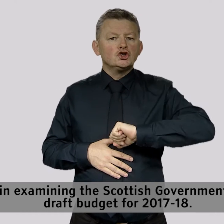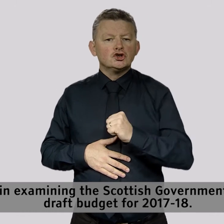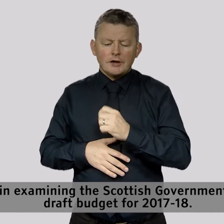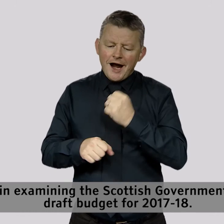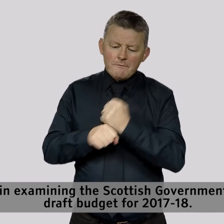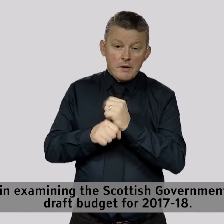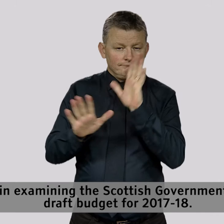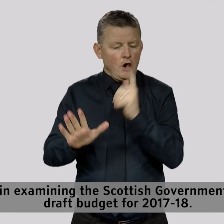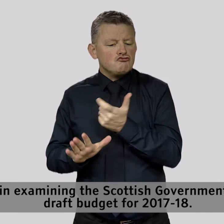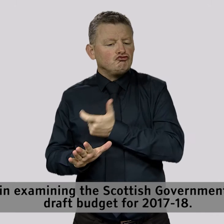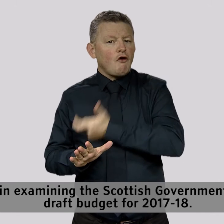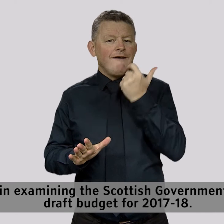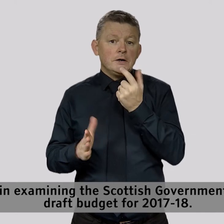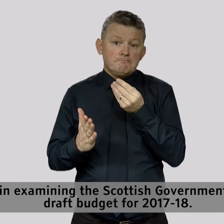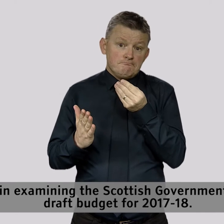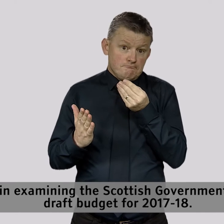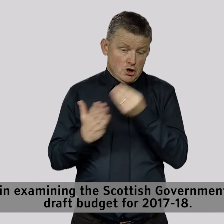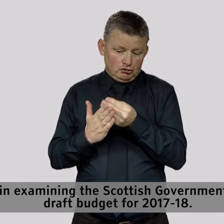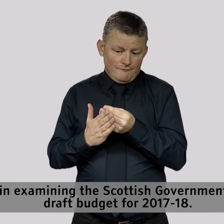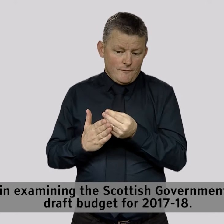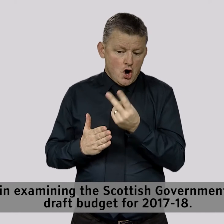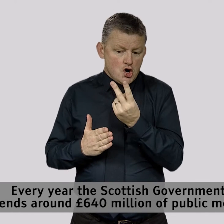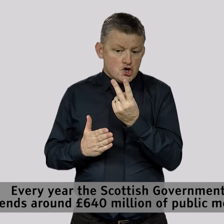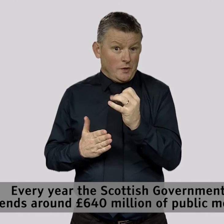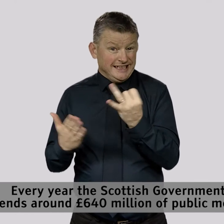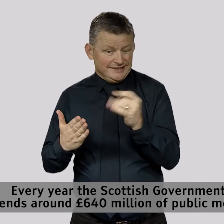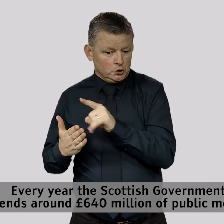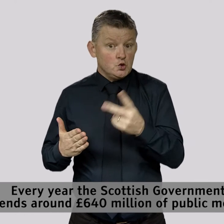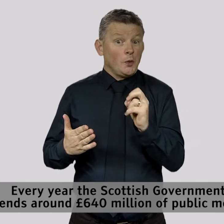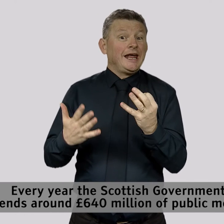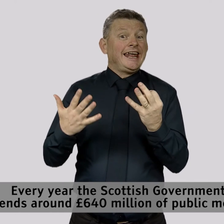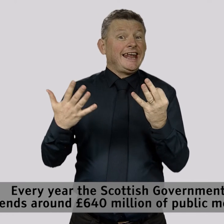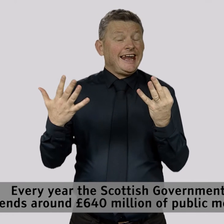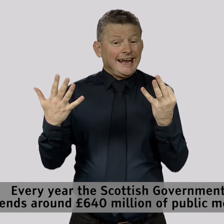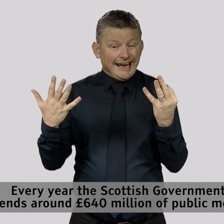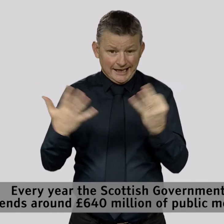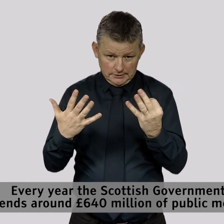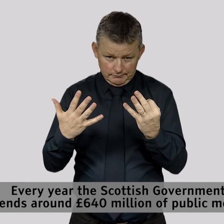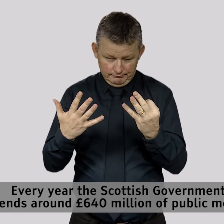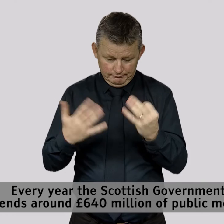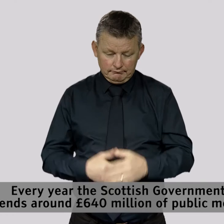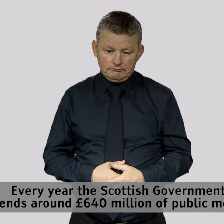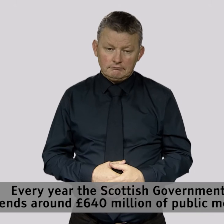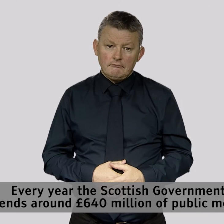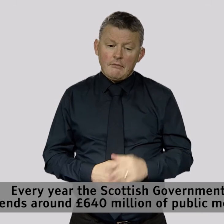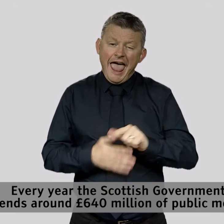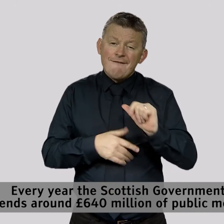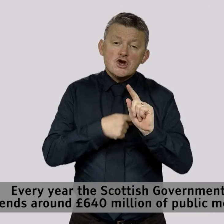for 2017-18. Every year the Scottish Government spends around £640 million